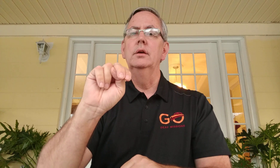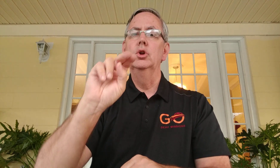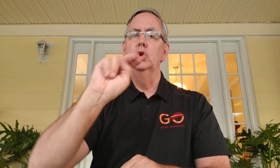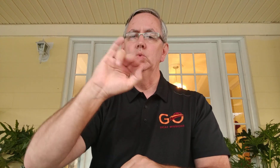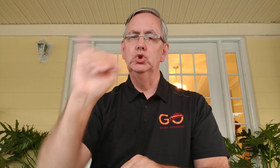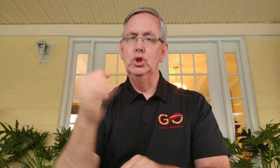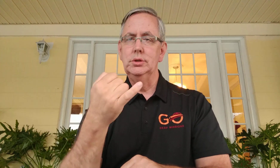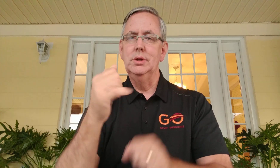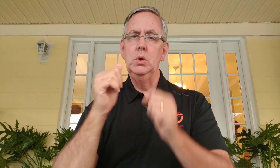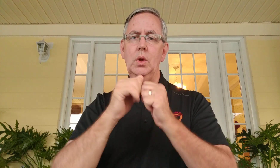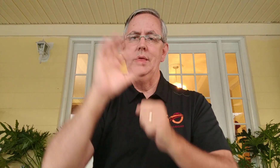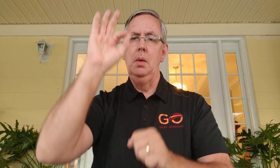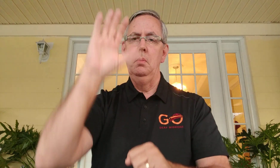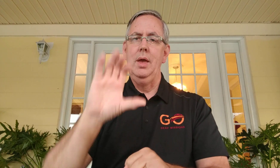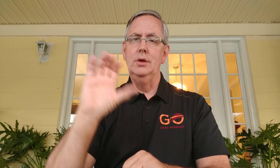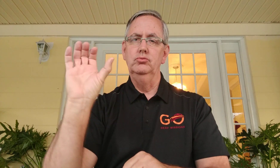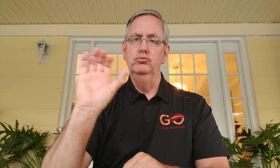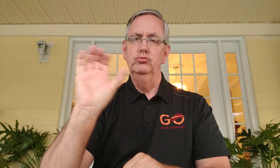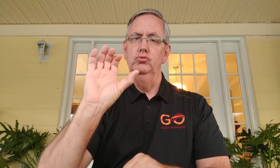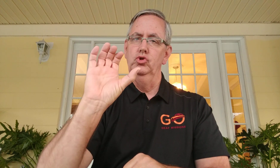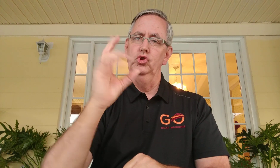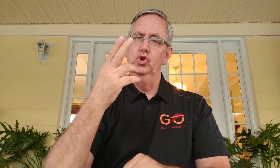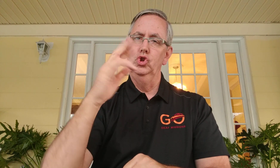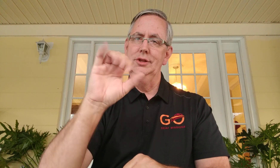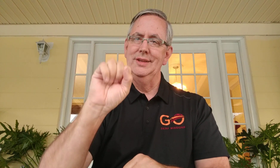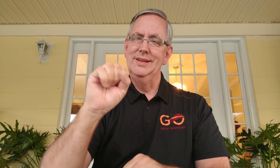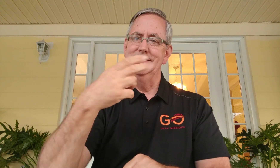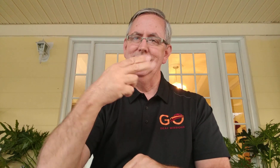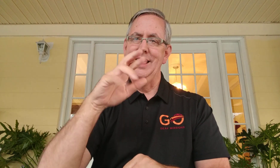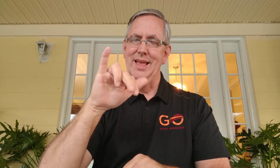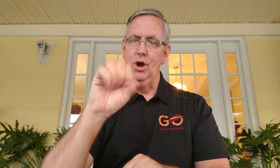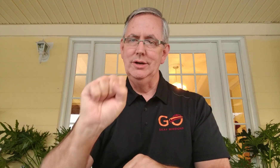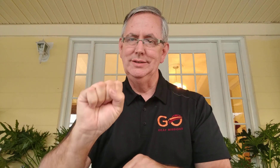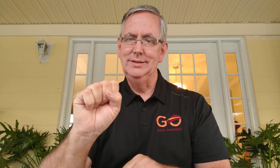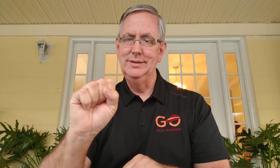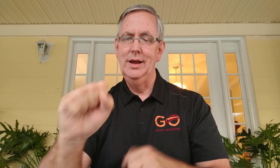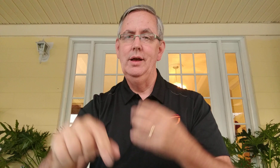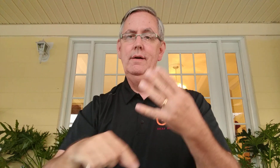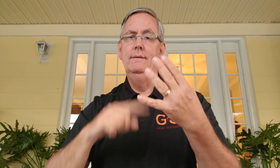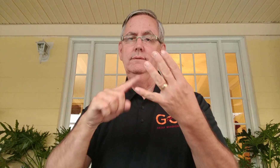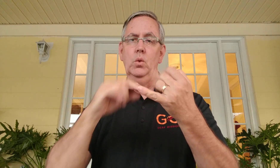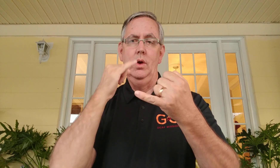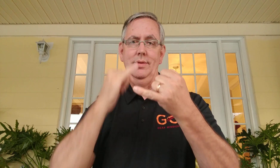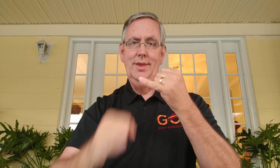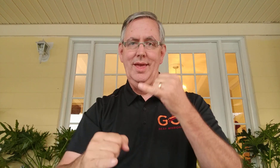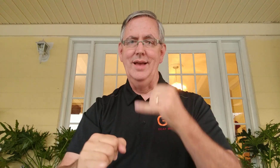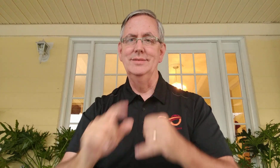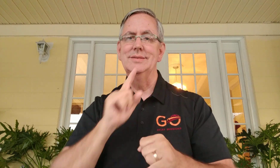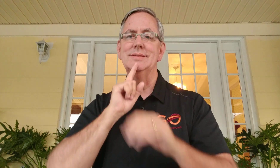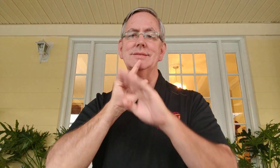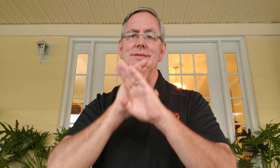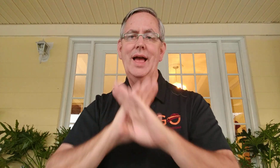Berlin, New Jersey, in with Pastor Chris Harris. then fourthly,